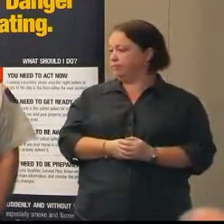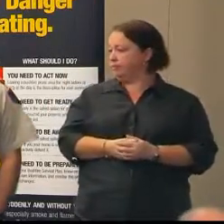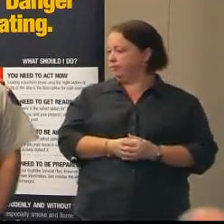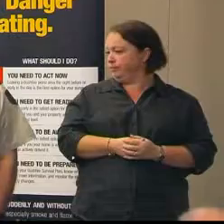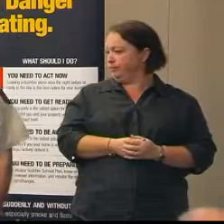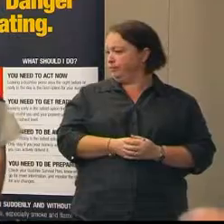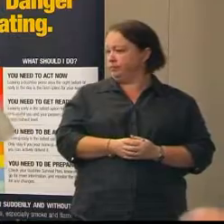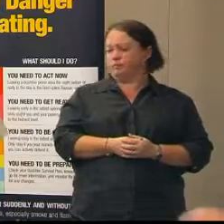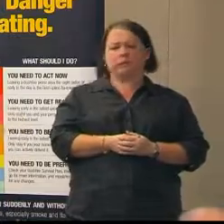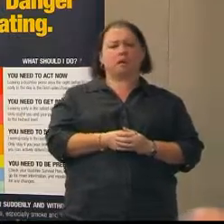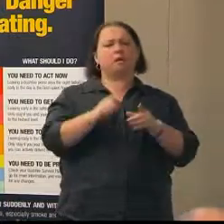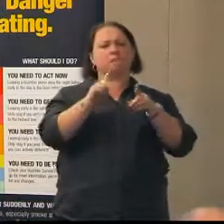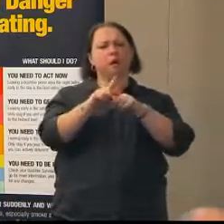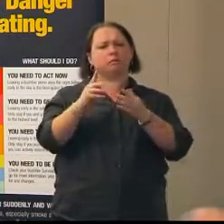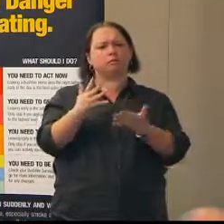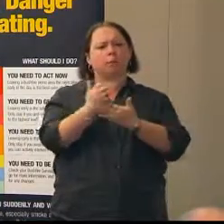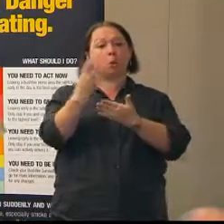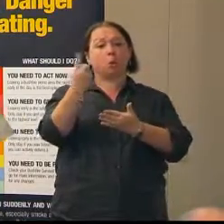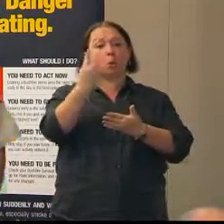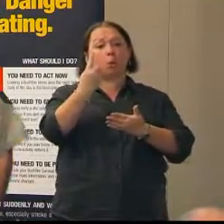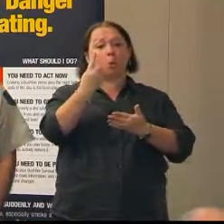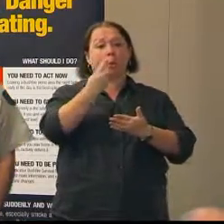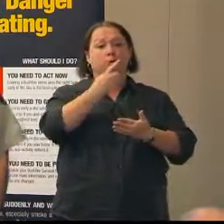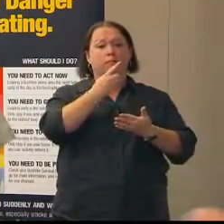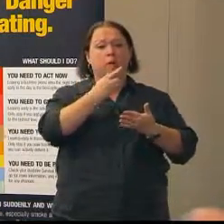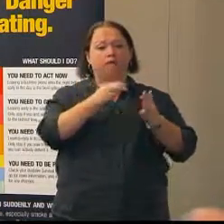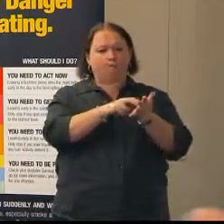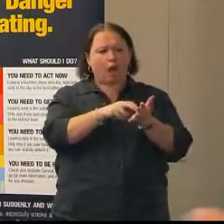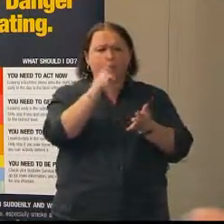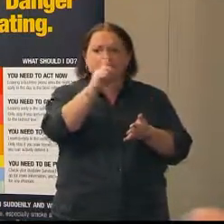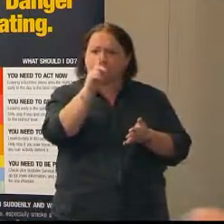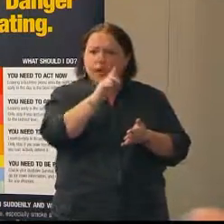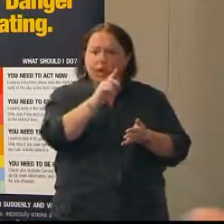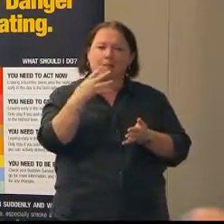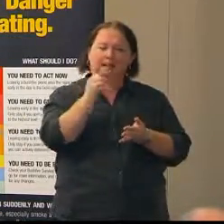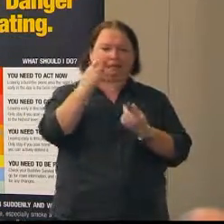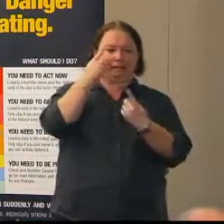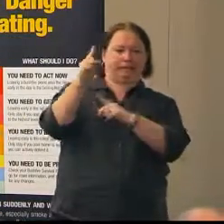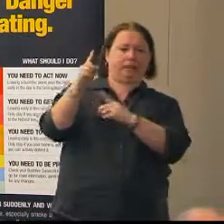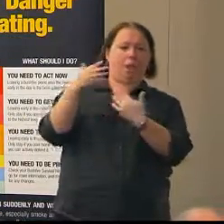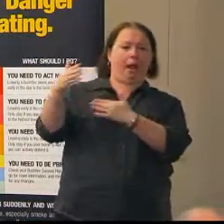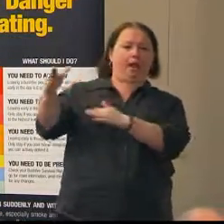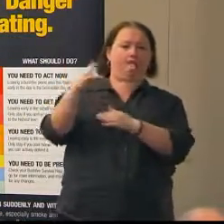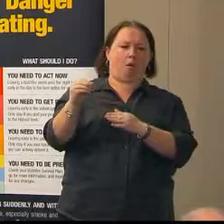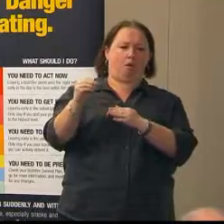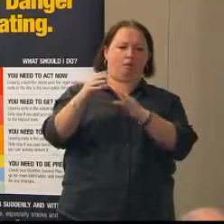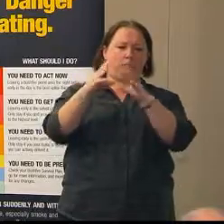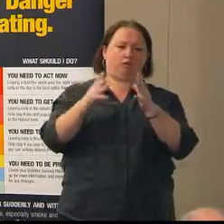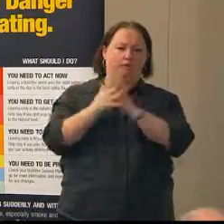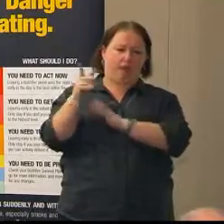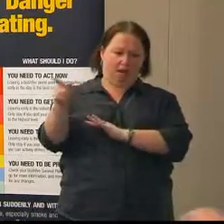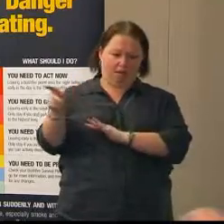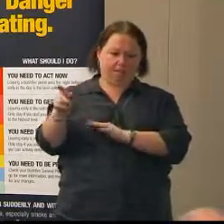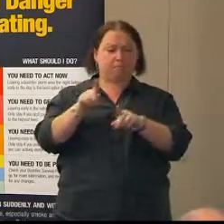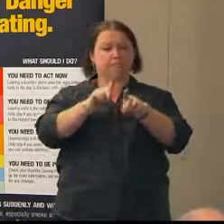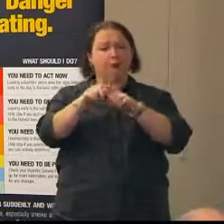The safest place for vulnerable people is always to be nowhere near a bushfire. The